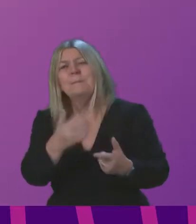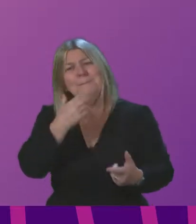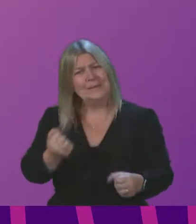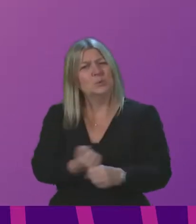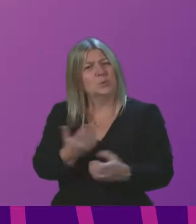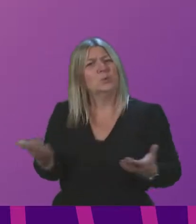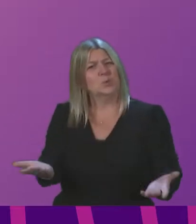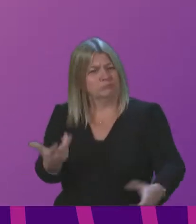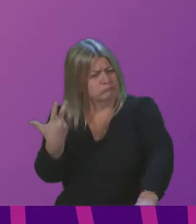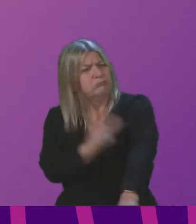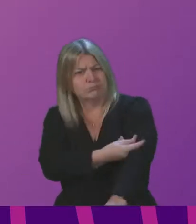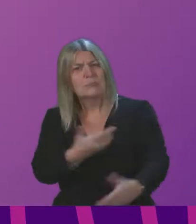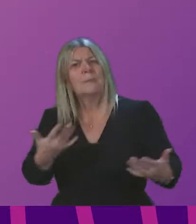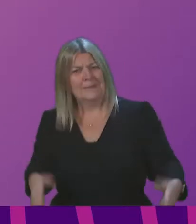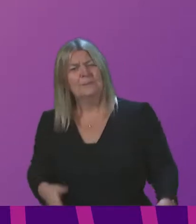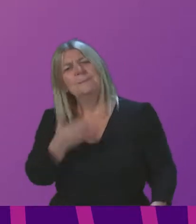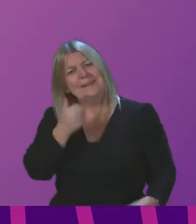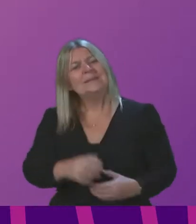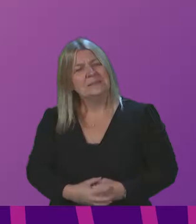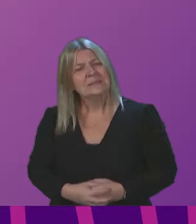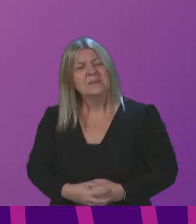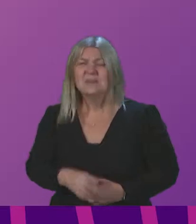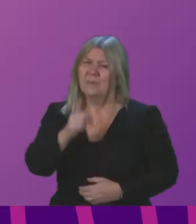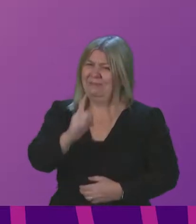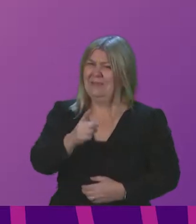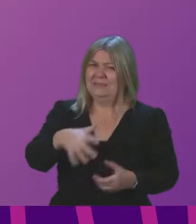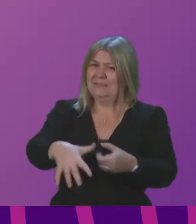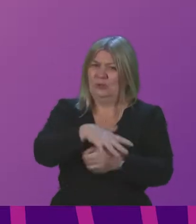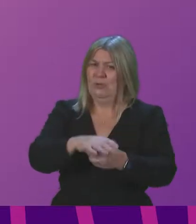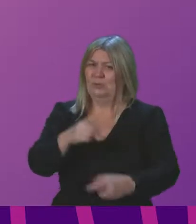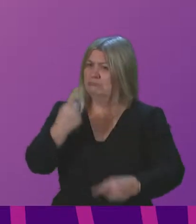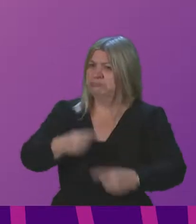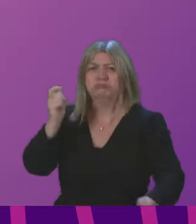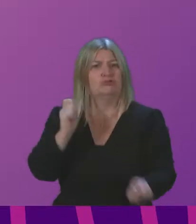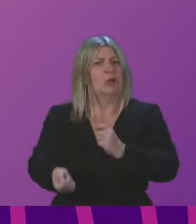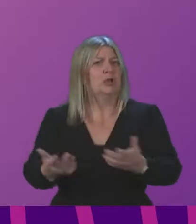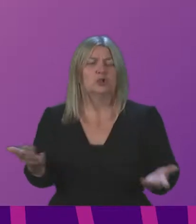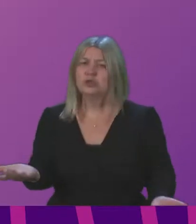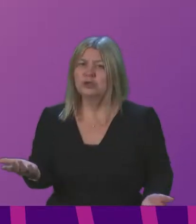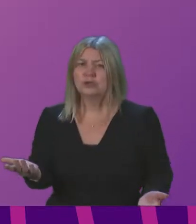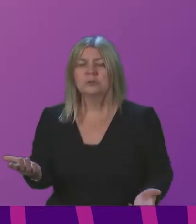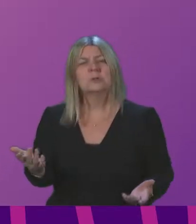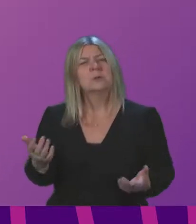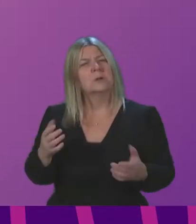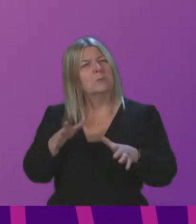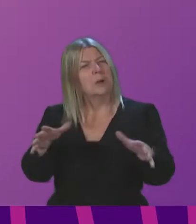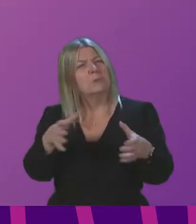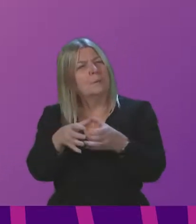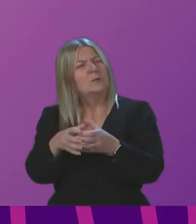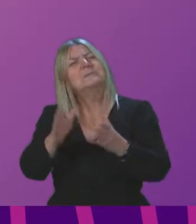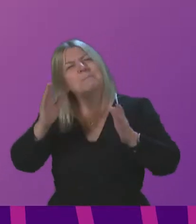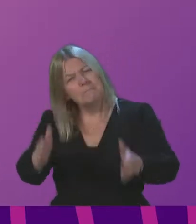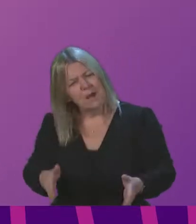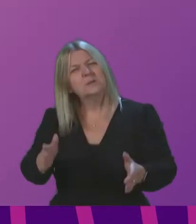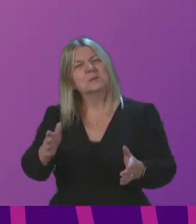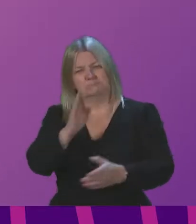a complex, fast-moving situation, and our governments and public bodies must strive to make things clear and simple. I observe